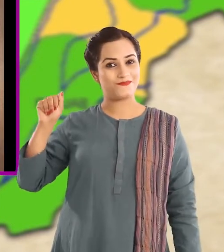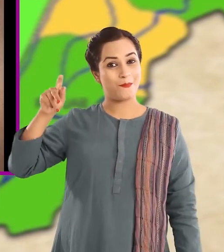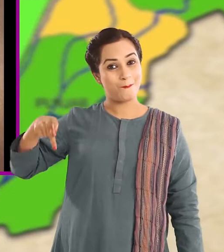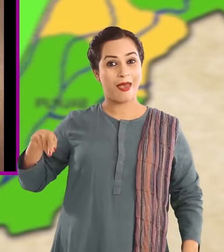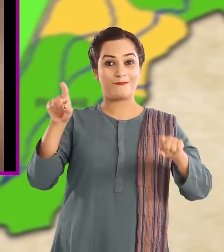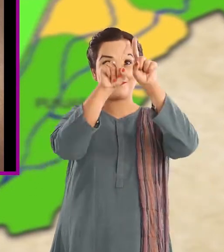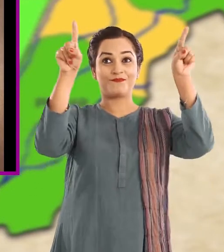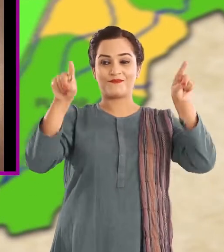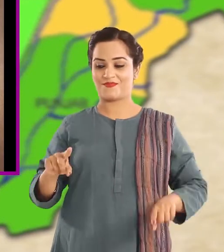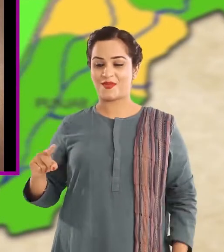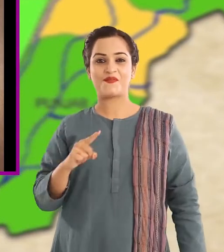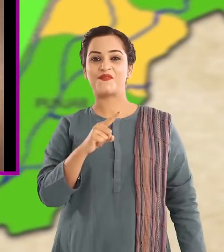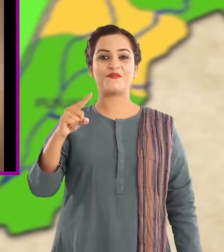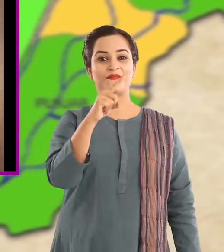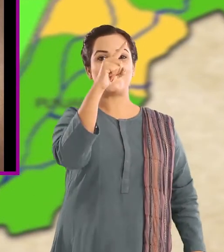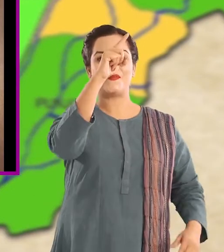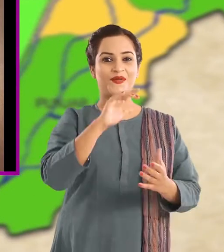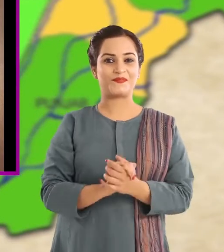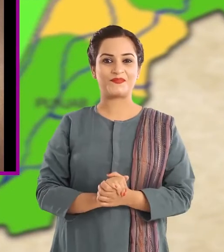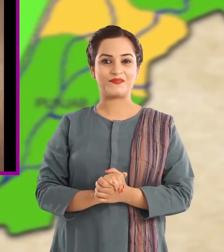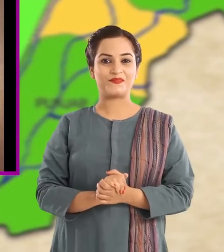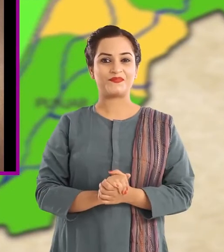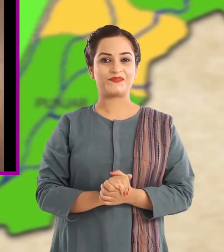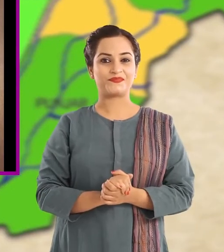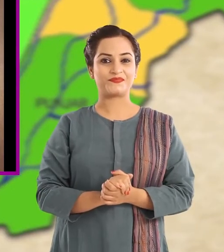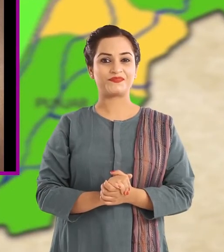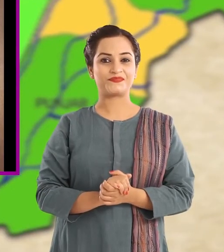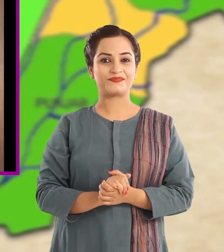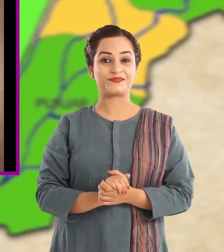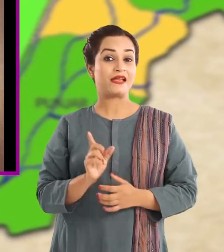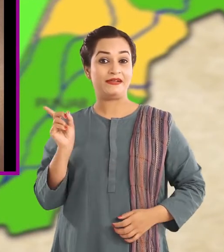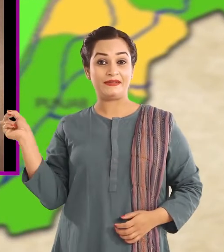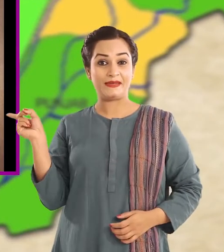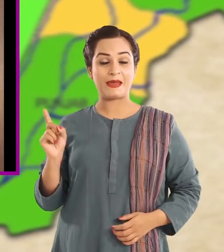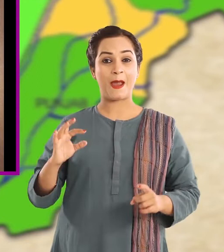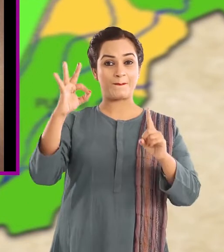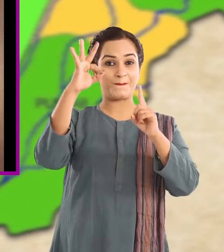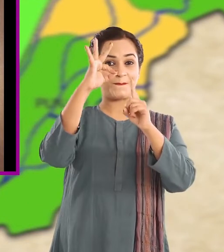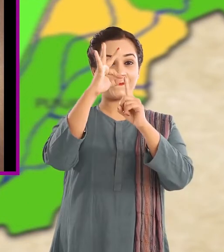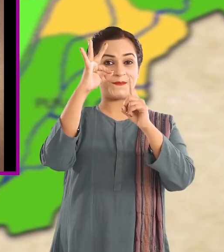Map. Now you try saying it. This is Pakistan's map.